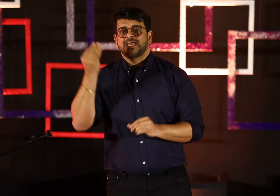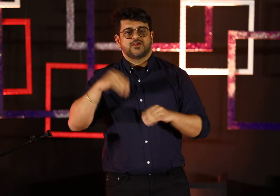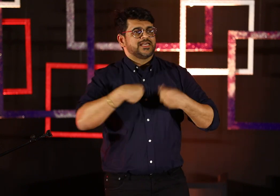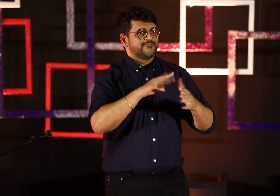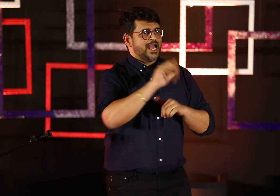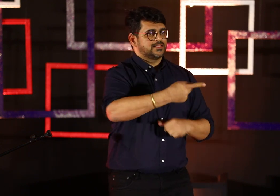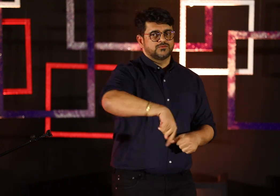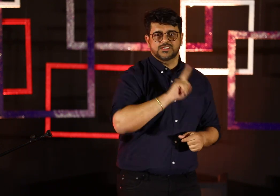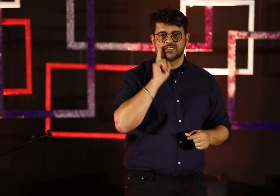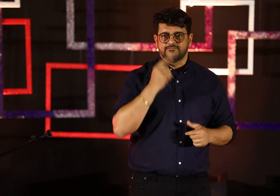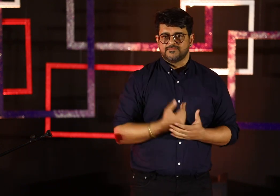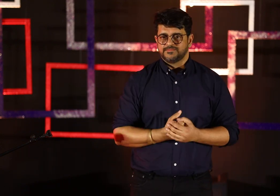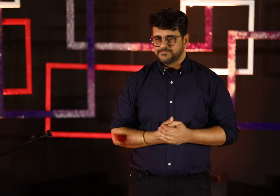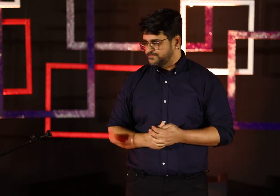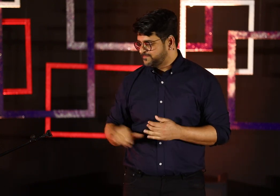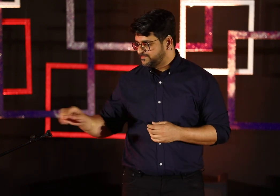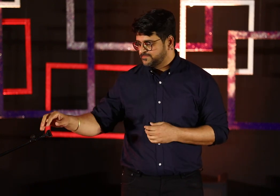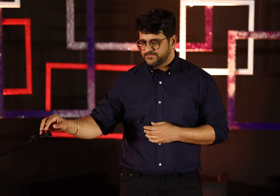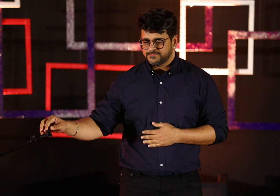examples of what we think is our need.